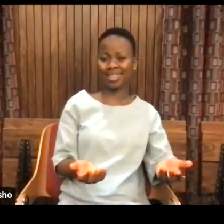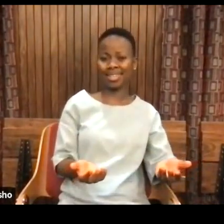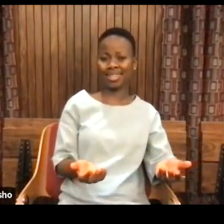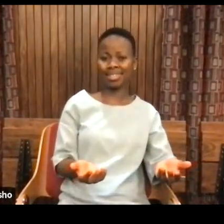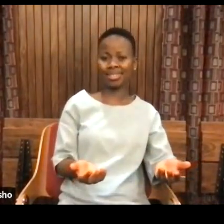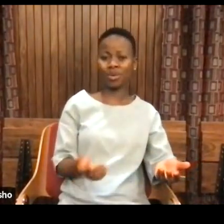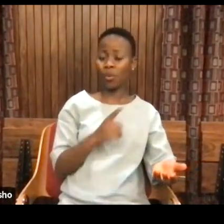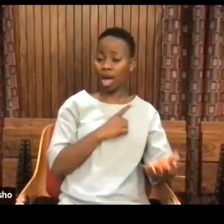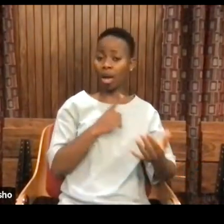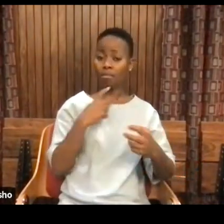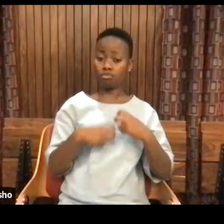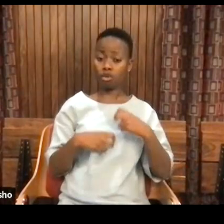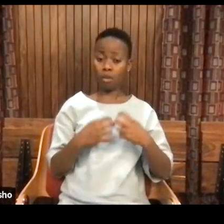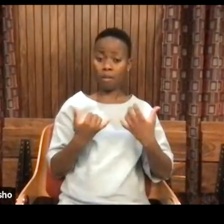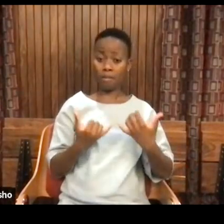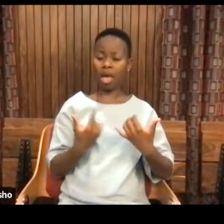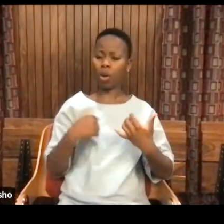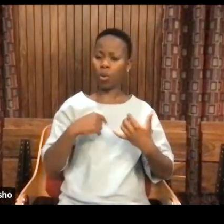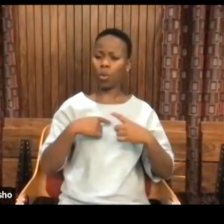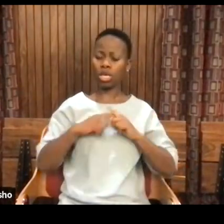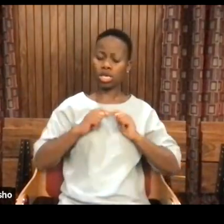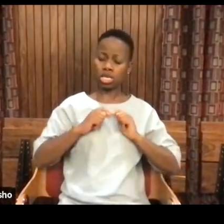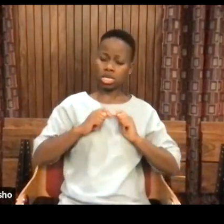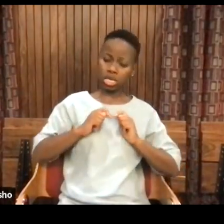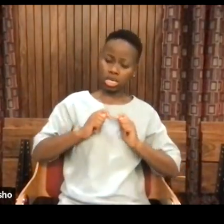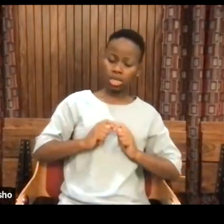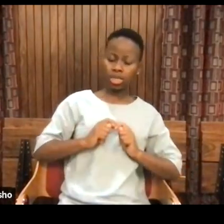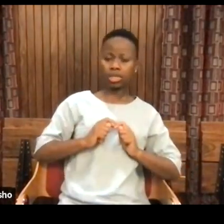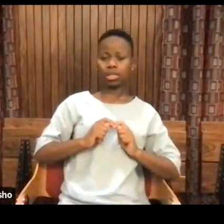us exhaust our